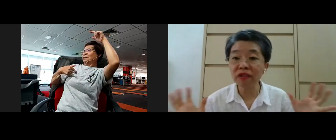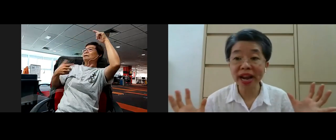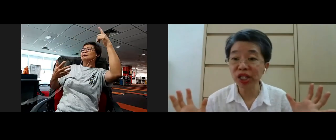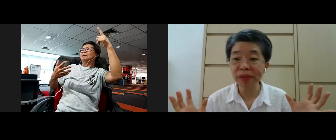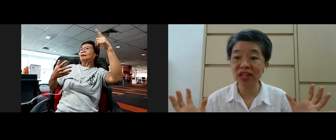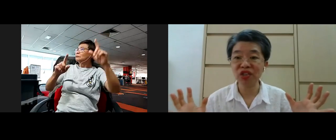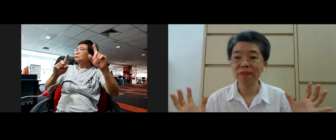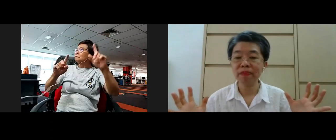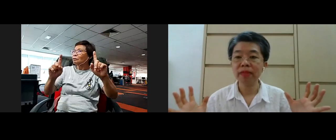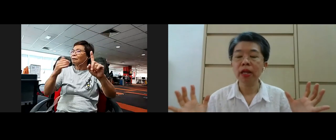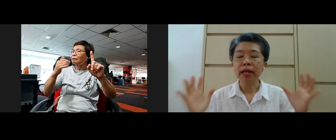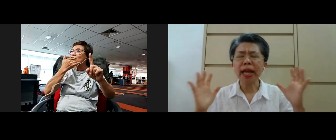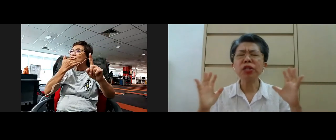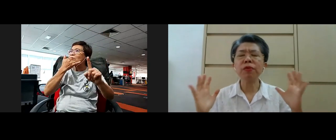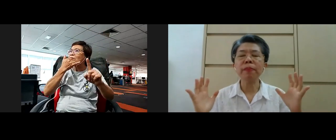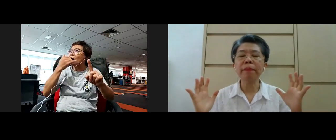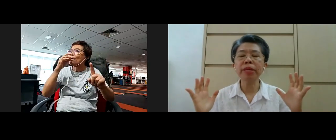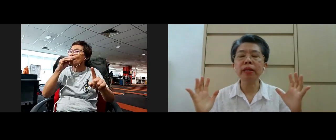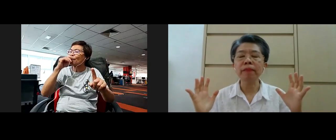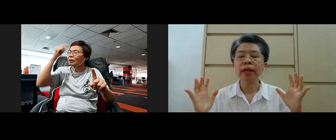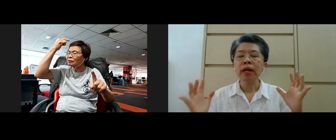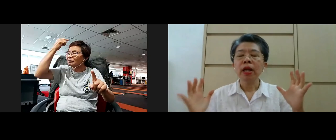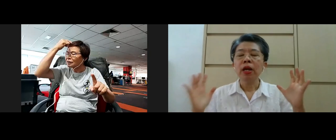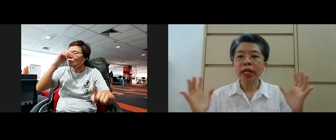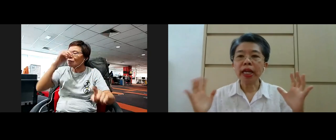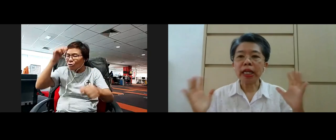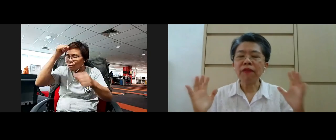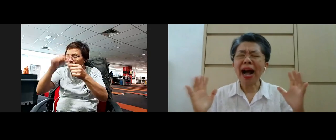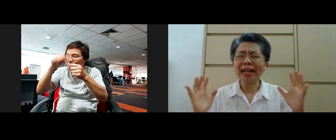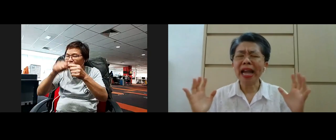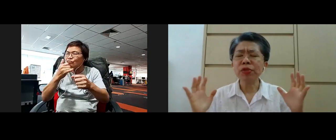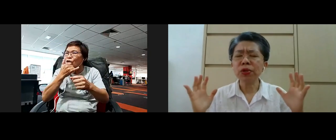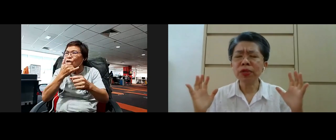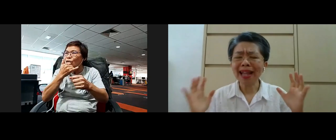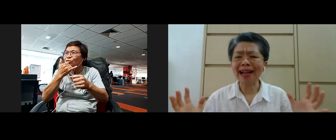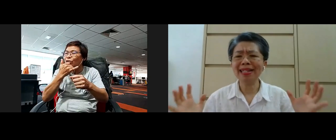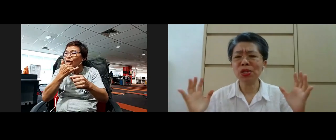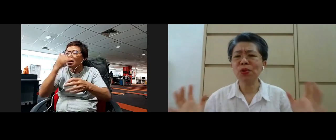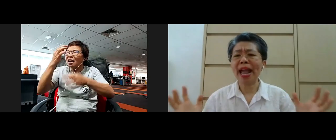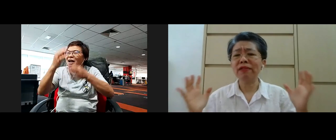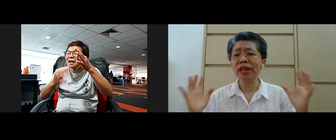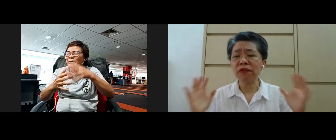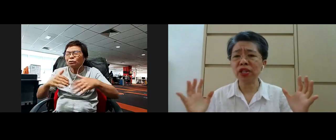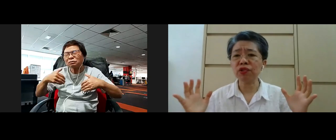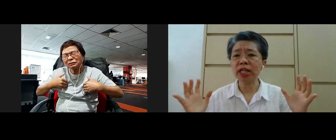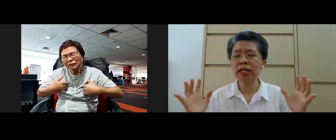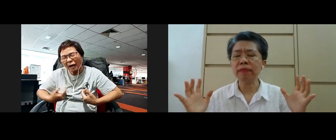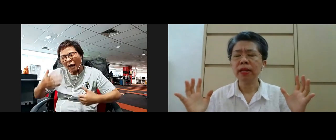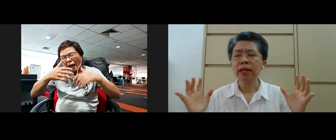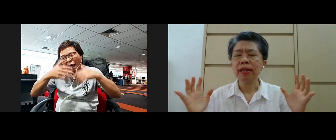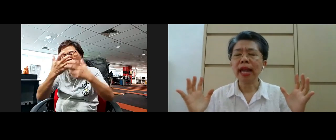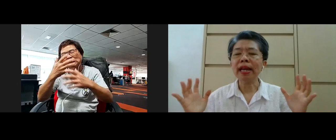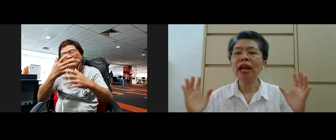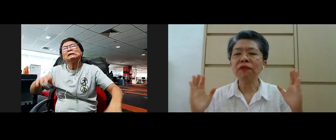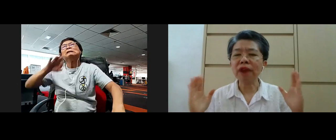is not right speech let us remember okay if I am so tired so angry and frustrated